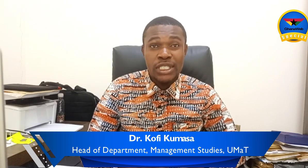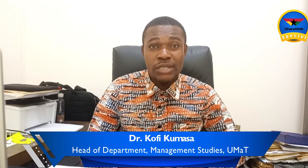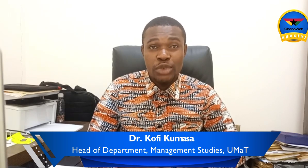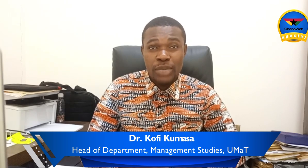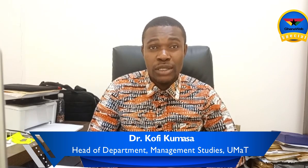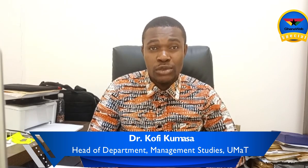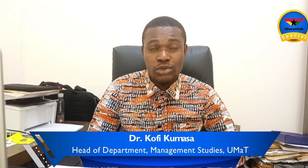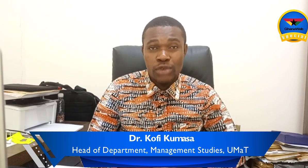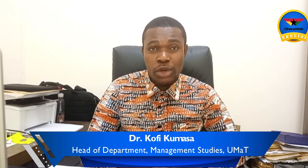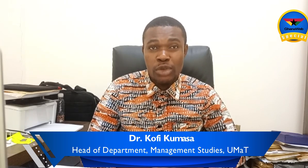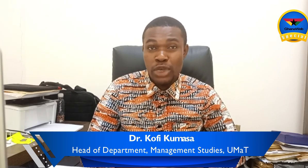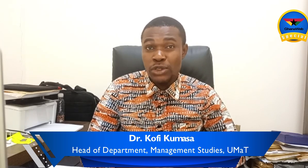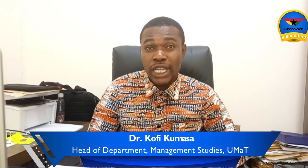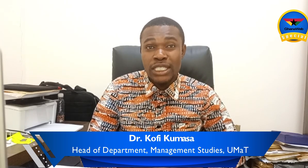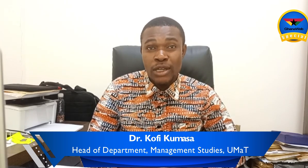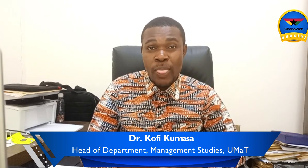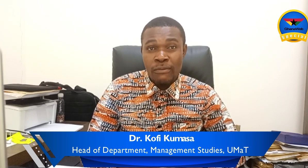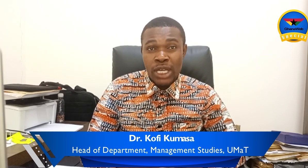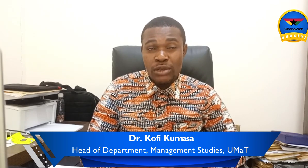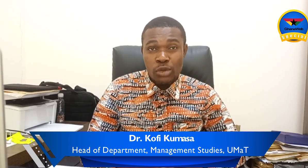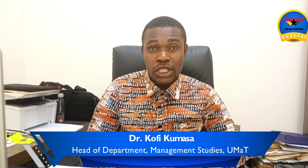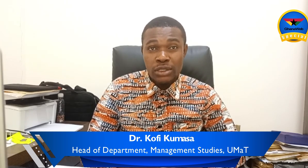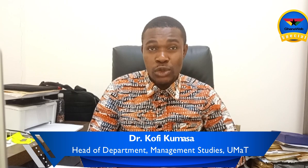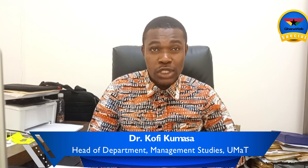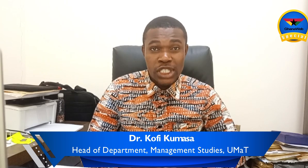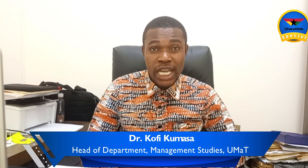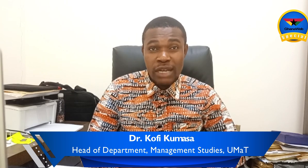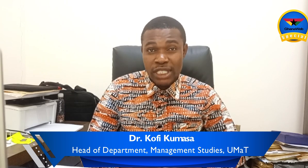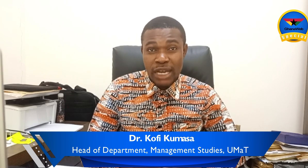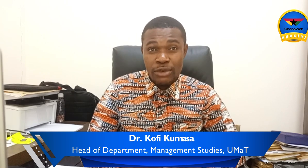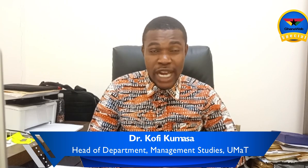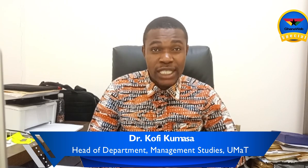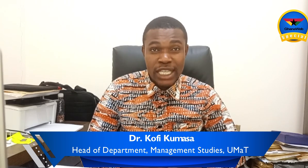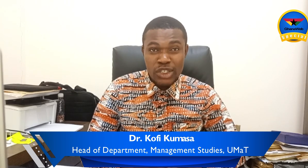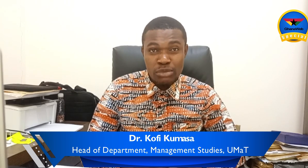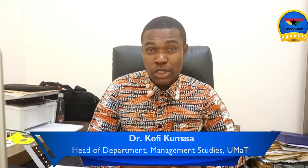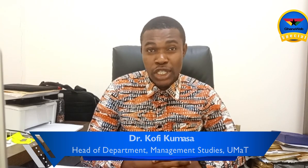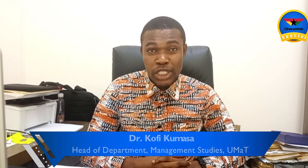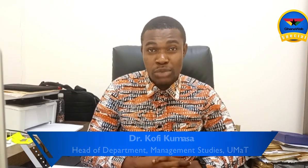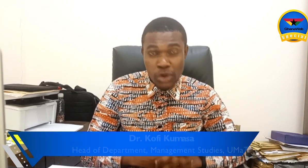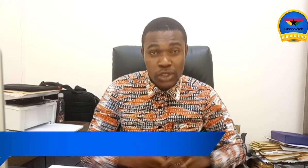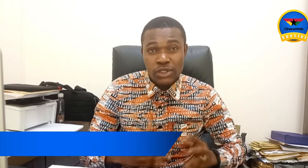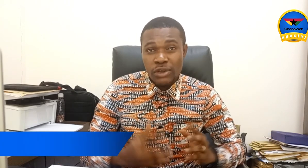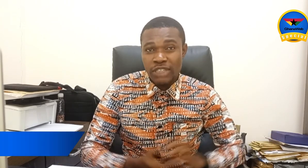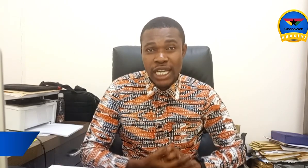prepared to help and make sure that nobody knows their right education because of their